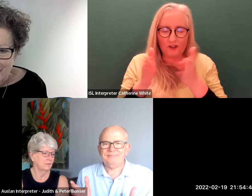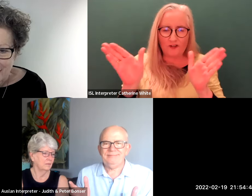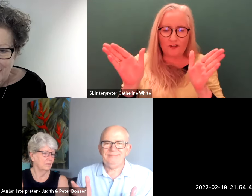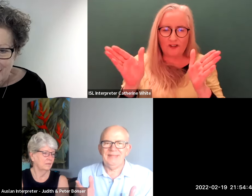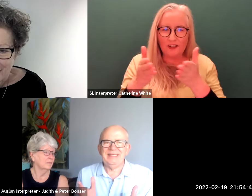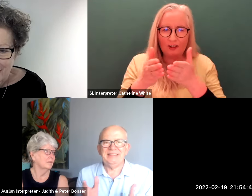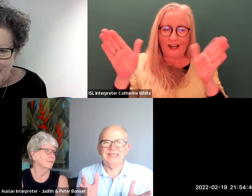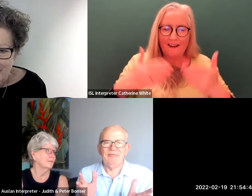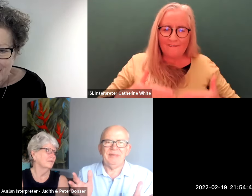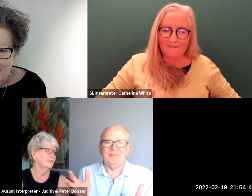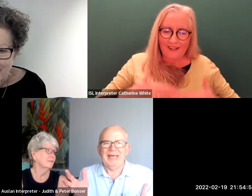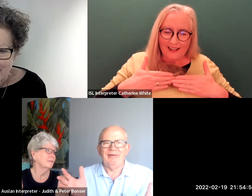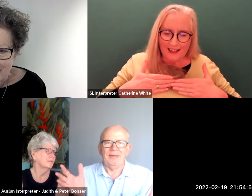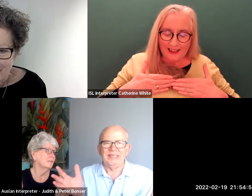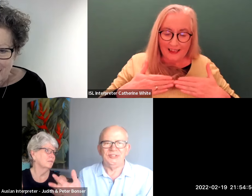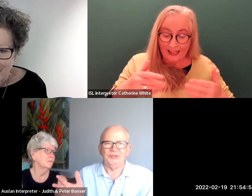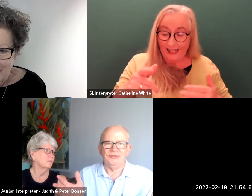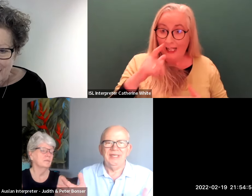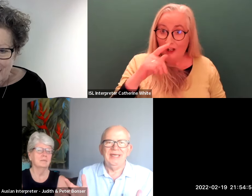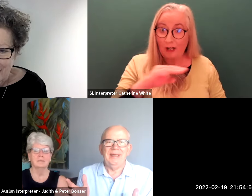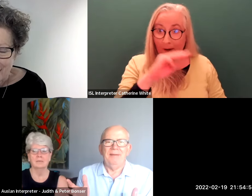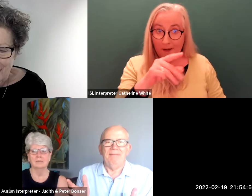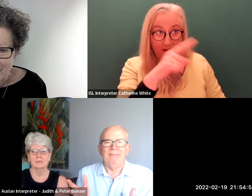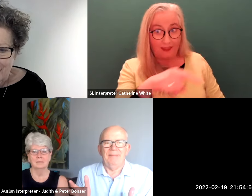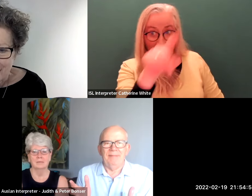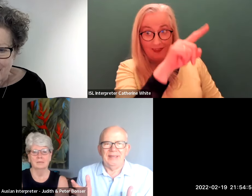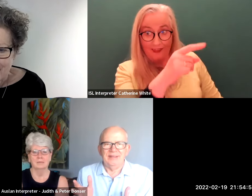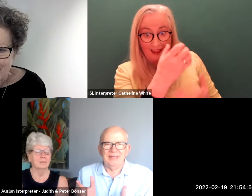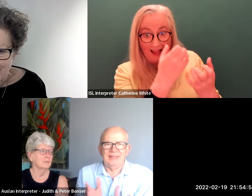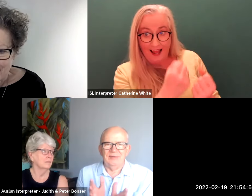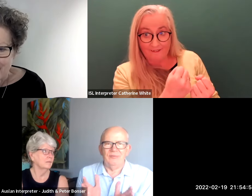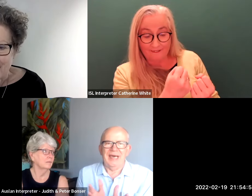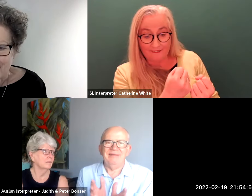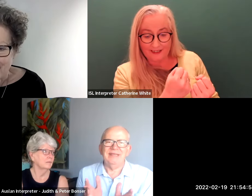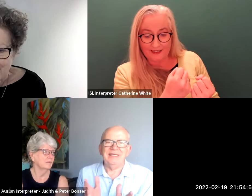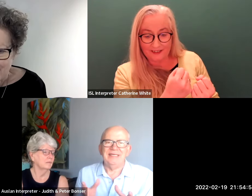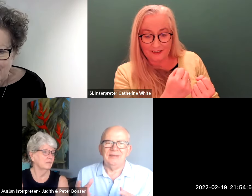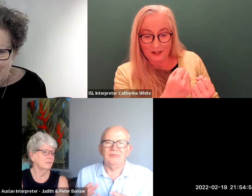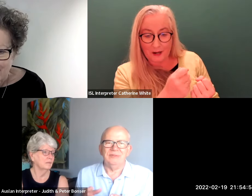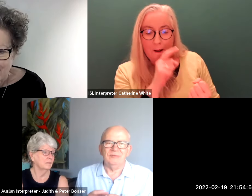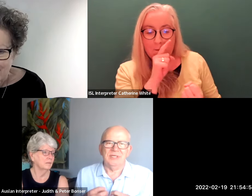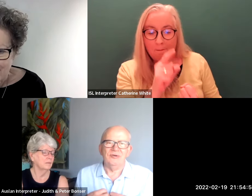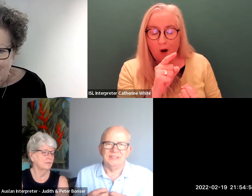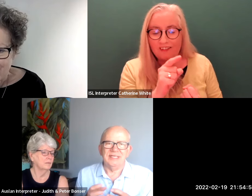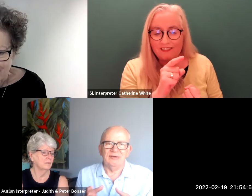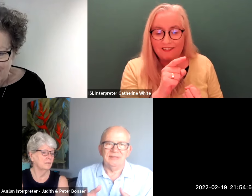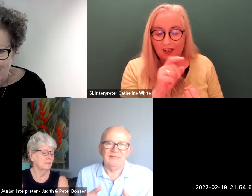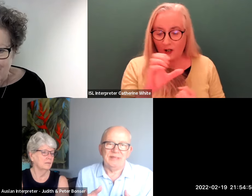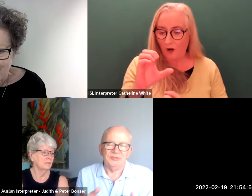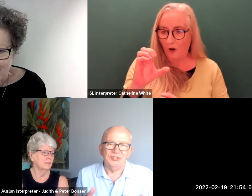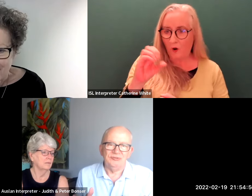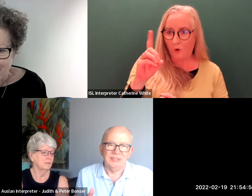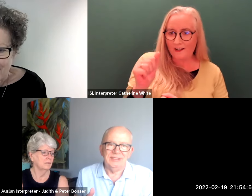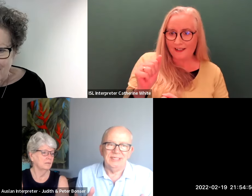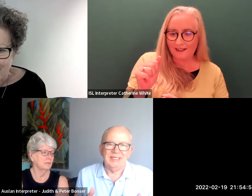yes hearing people are our big issue but unthinkingly coders they're the